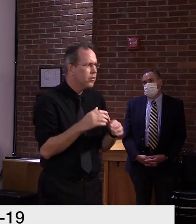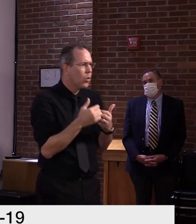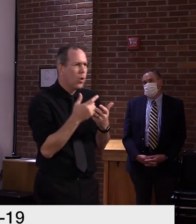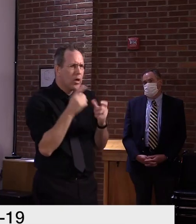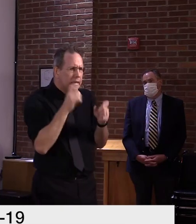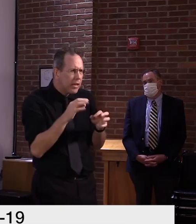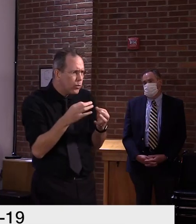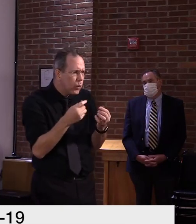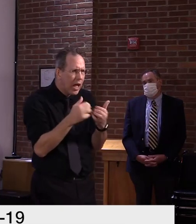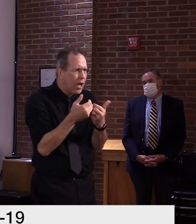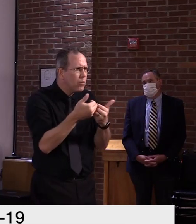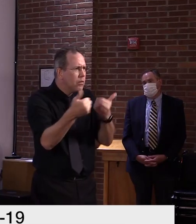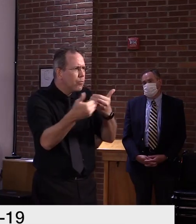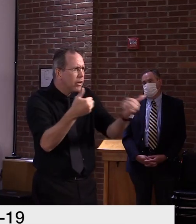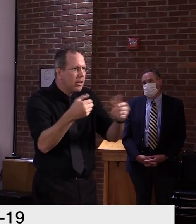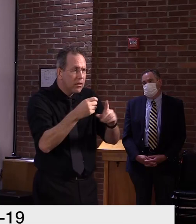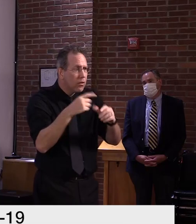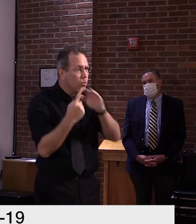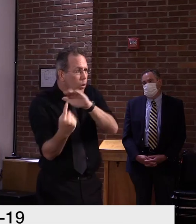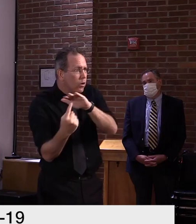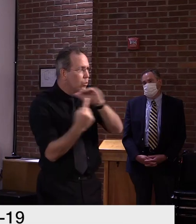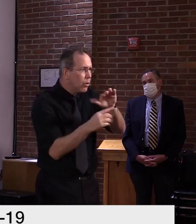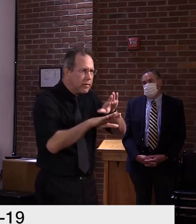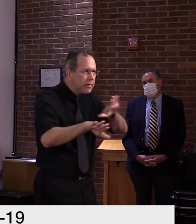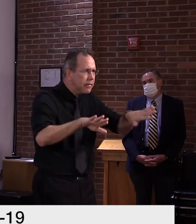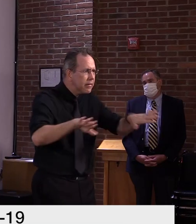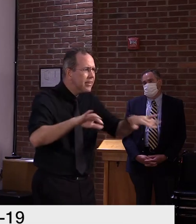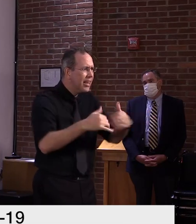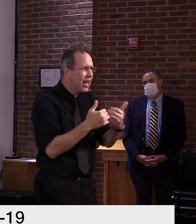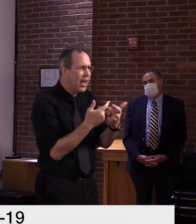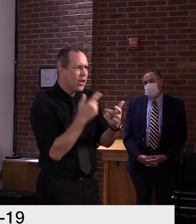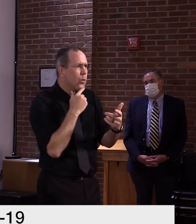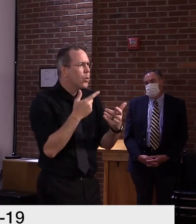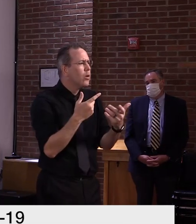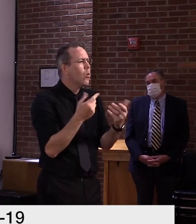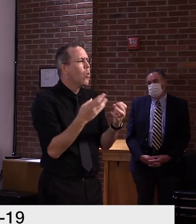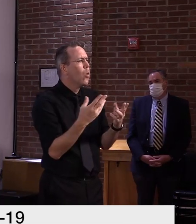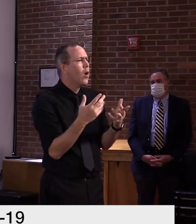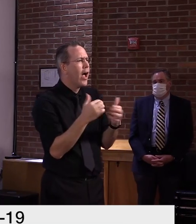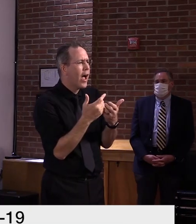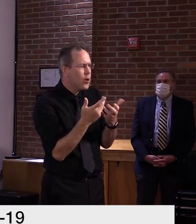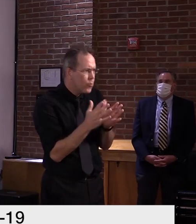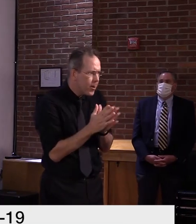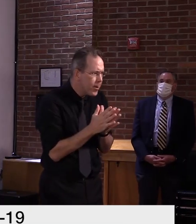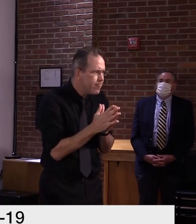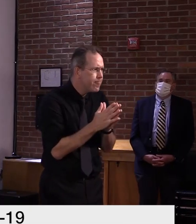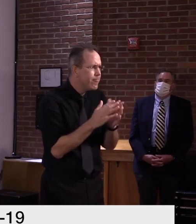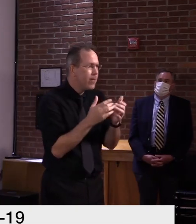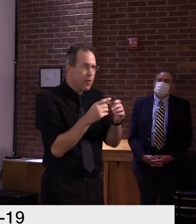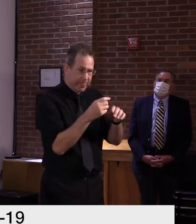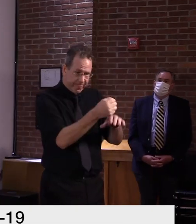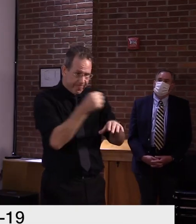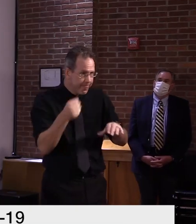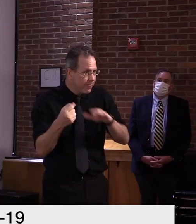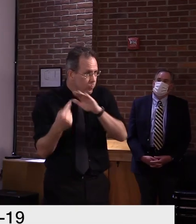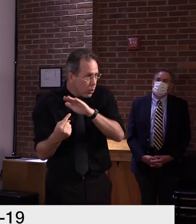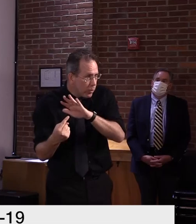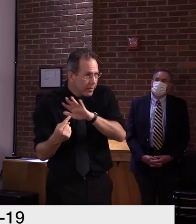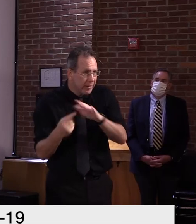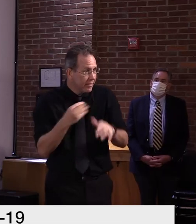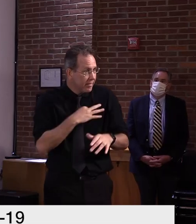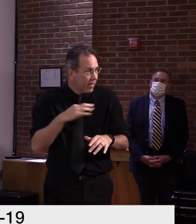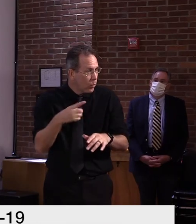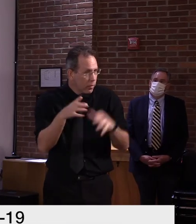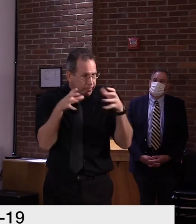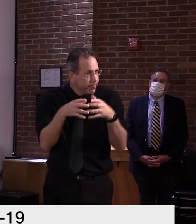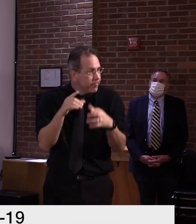and clinical point of view as to where a patient should be in what room, what patients should be isolated from other